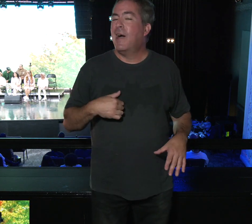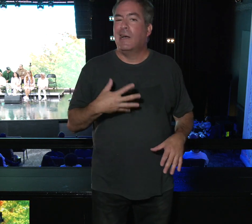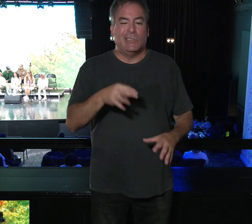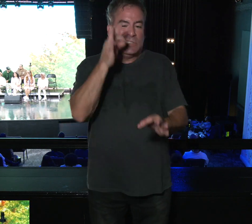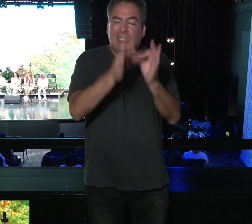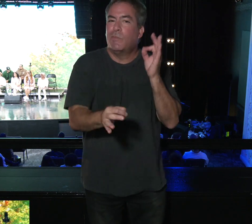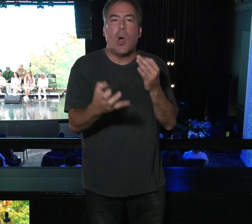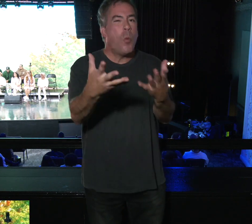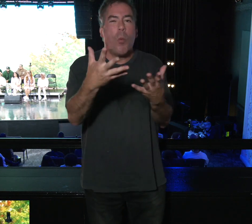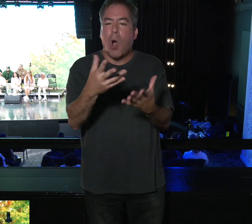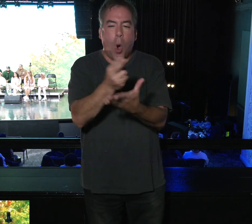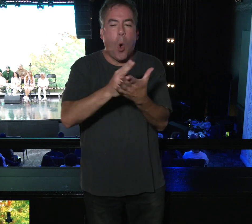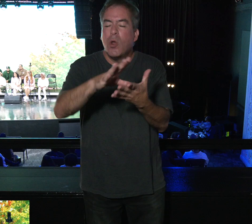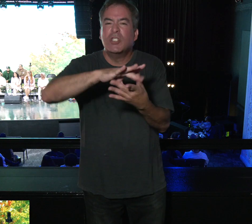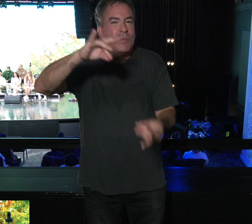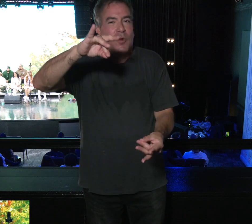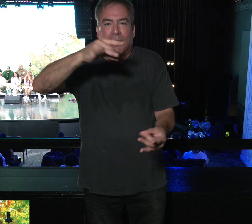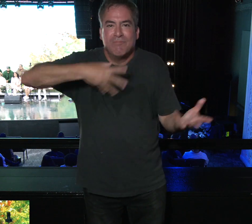want the Holy Spirit.